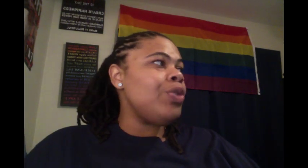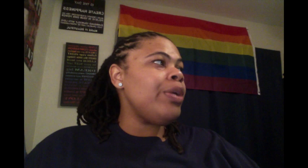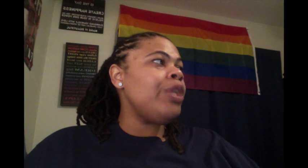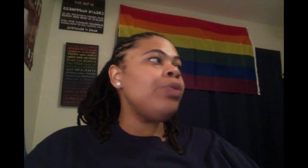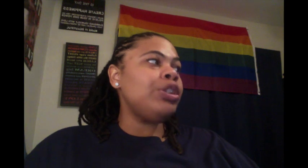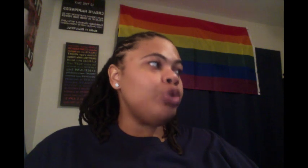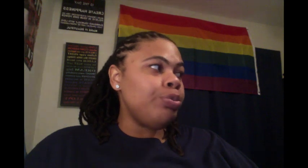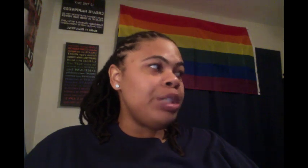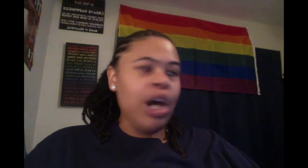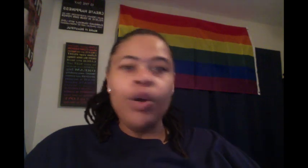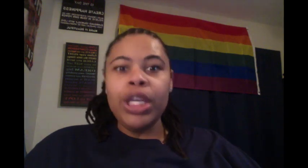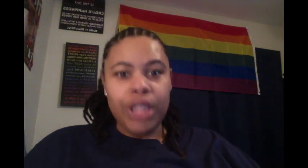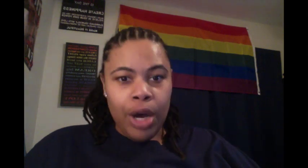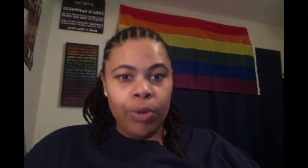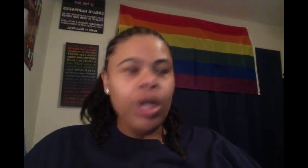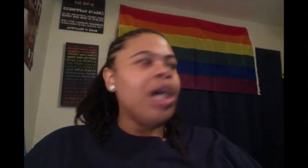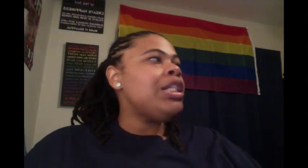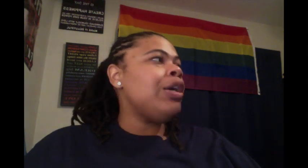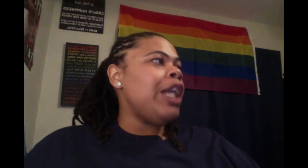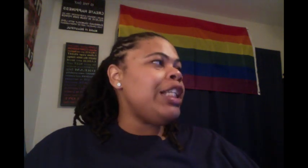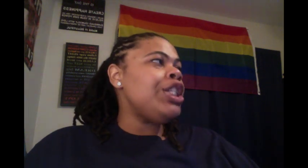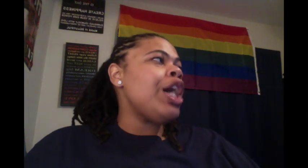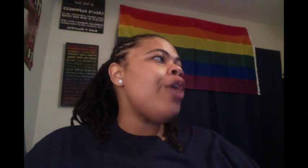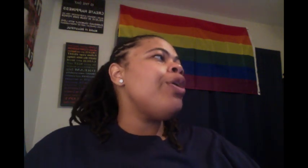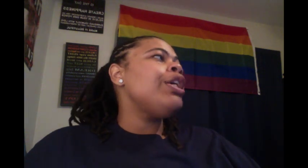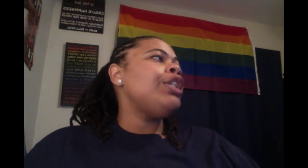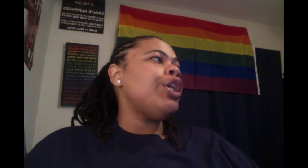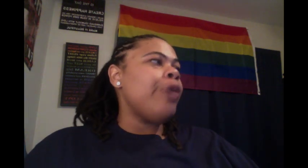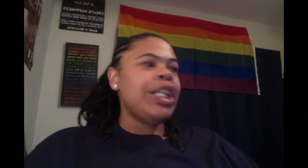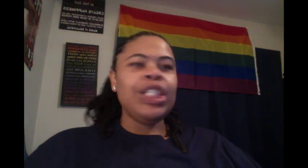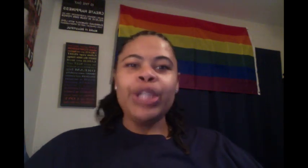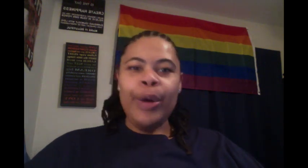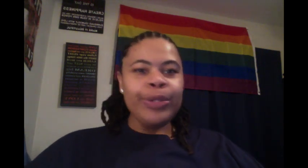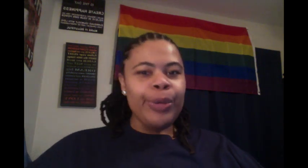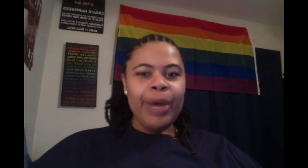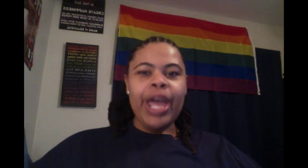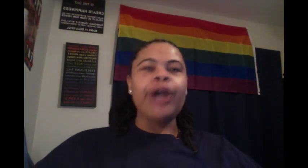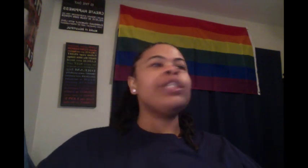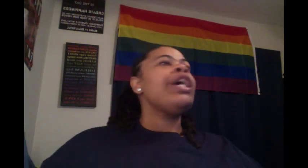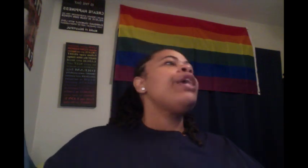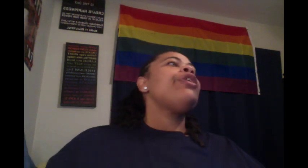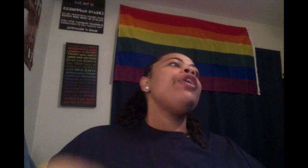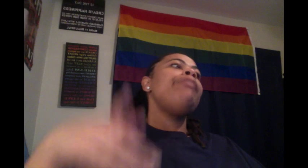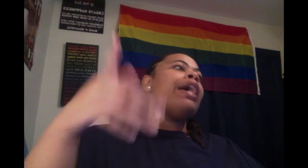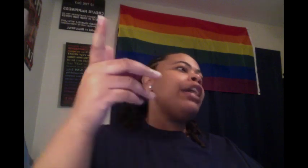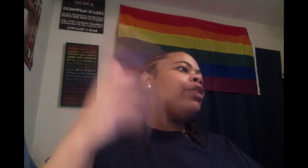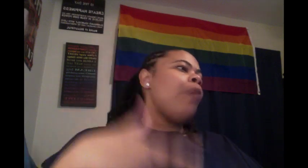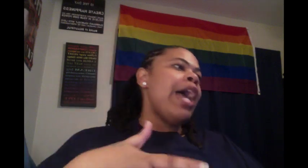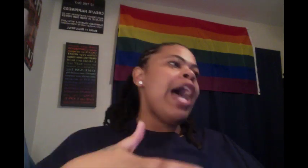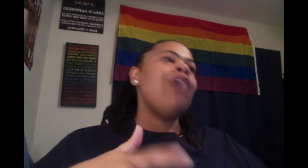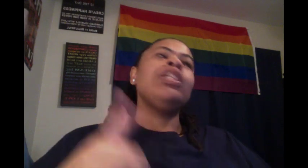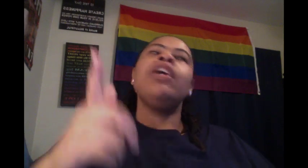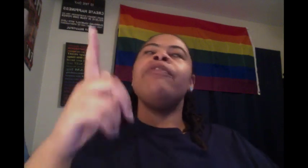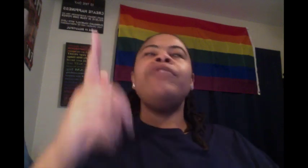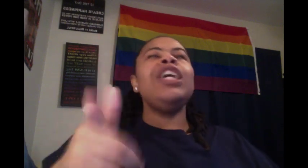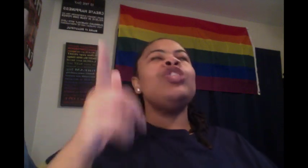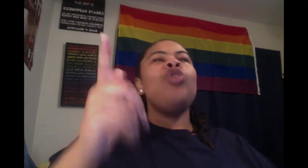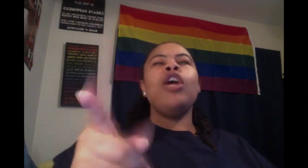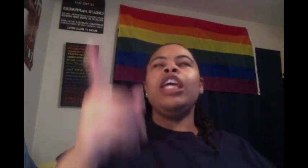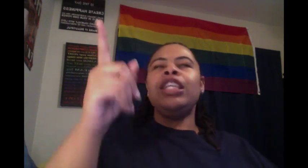with it, which truth be told, he don't. So let this go. The aggression is going somewhere else. Girl back at the white house, Victoria is